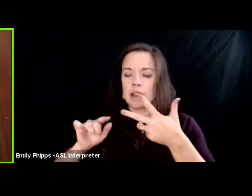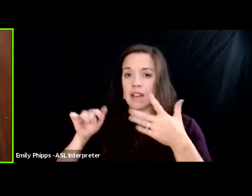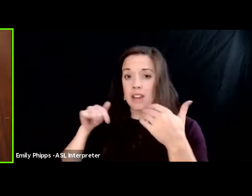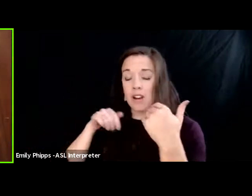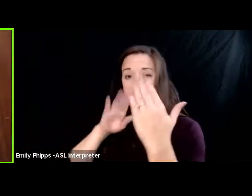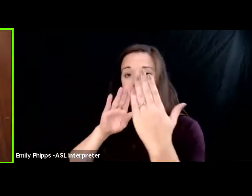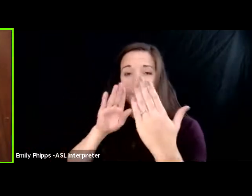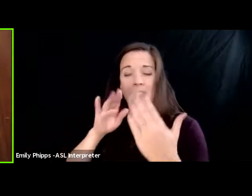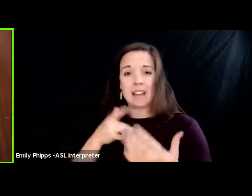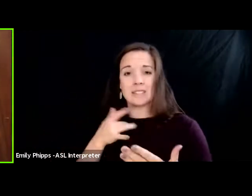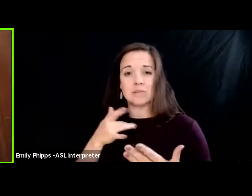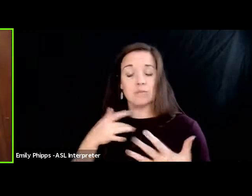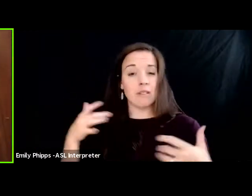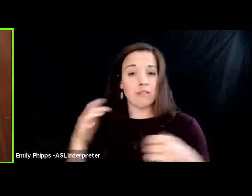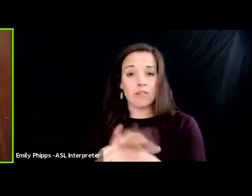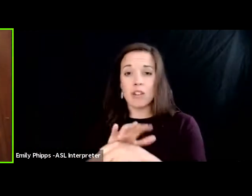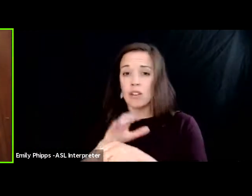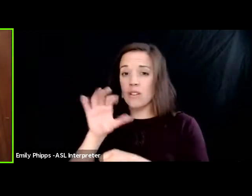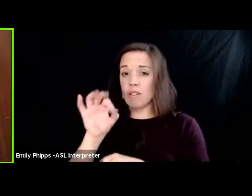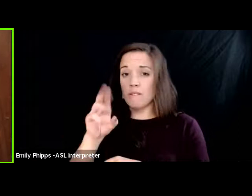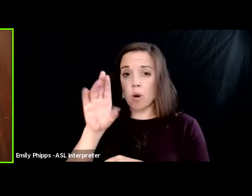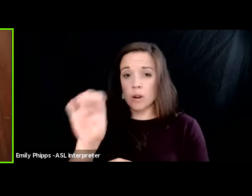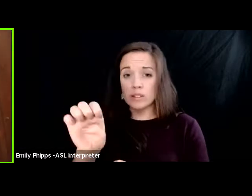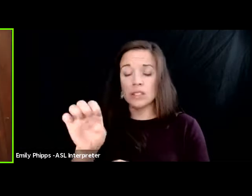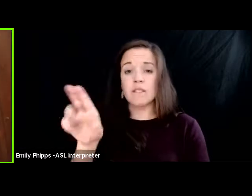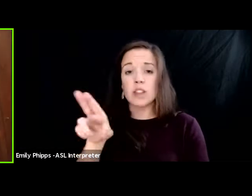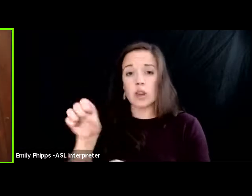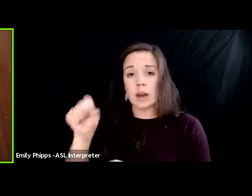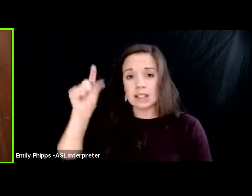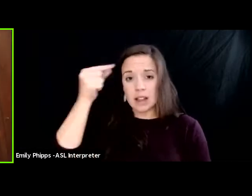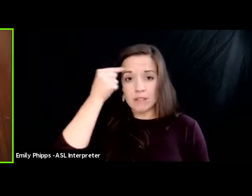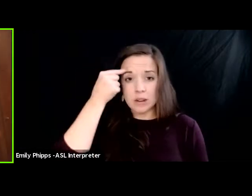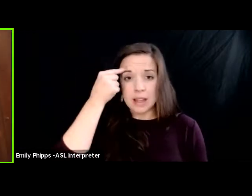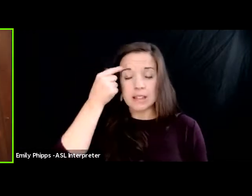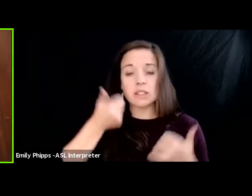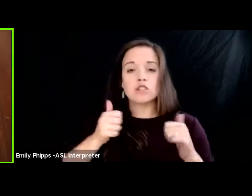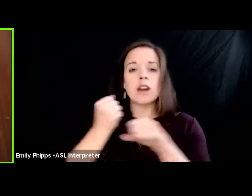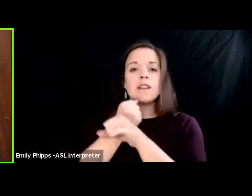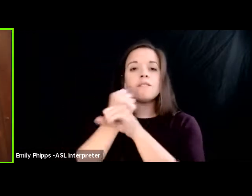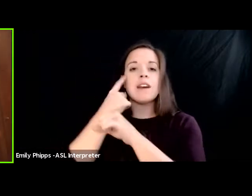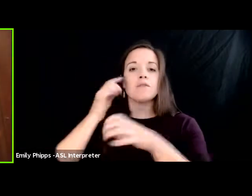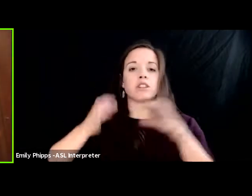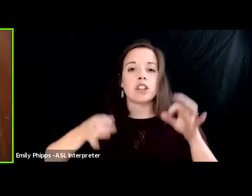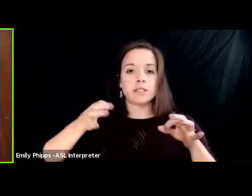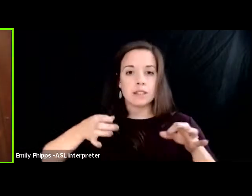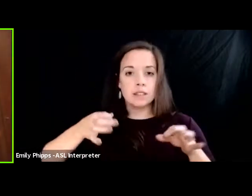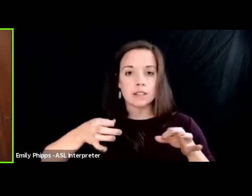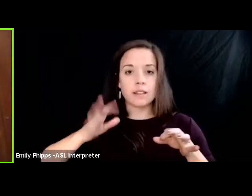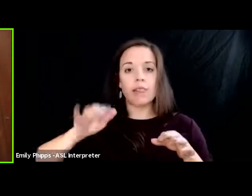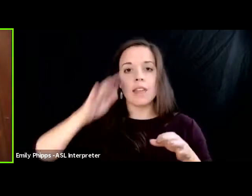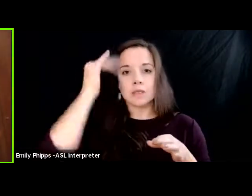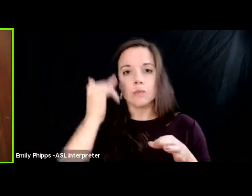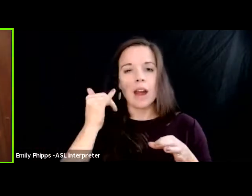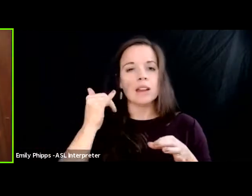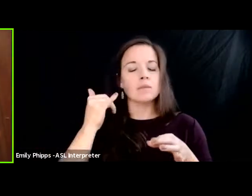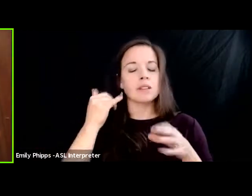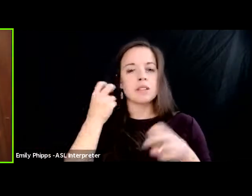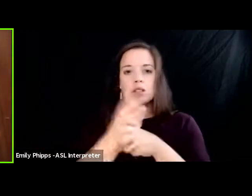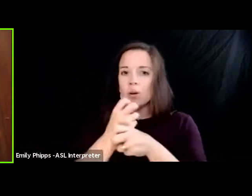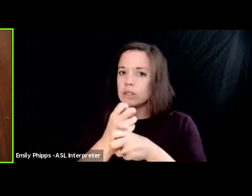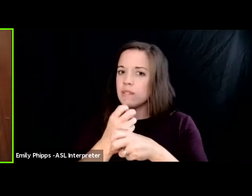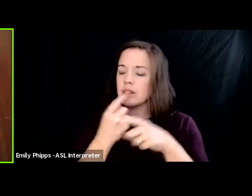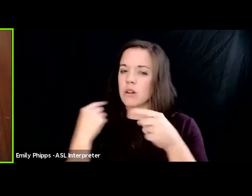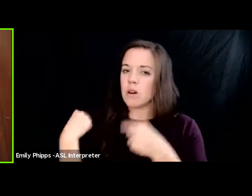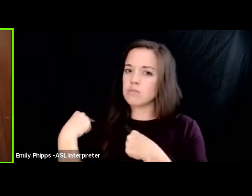the full force in many ways of the u.s government to try to fight for justice which is why it has been so difficult for